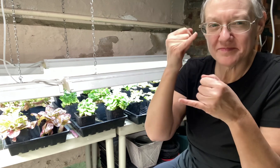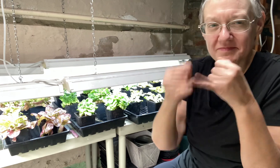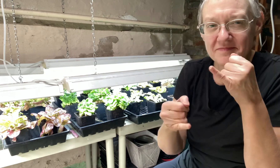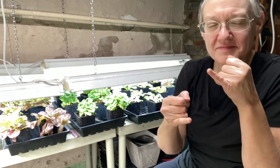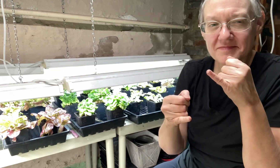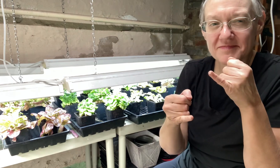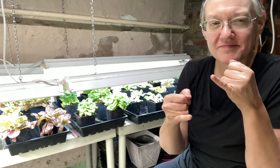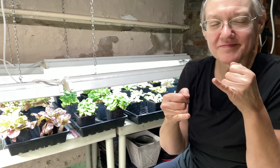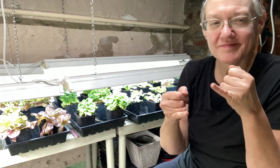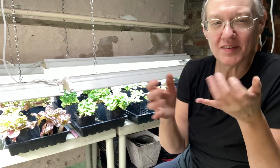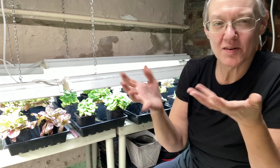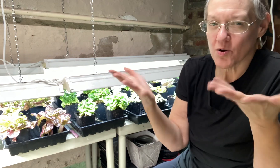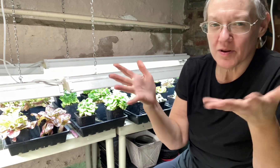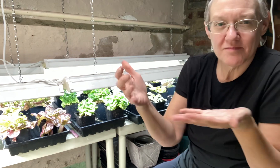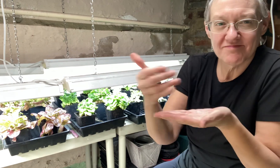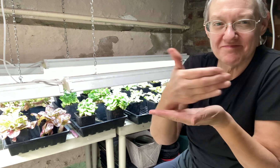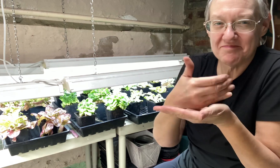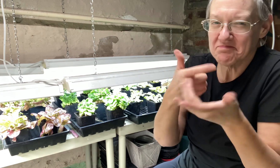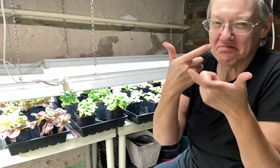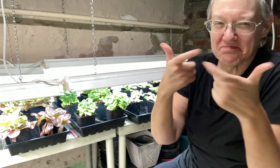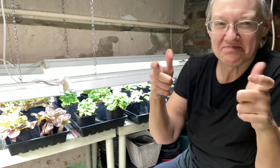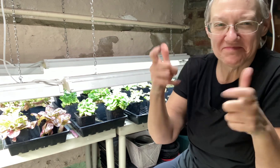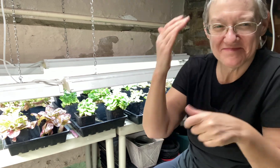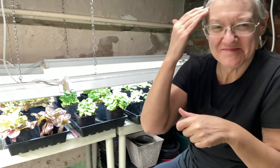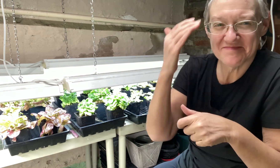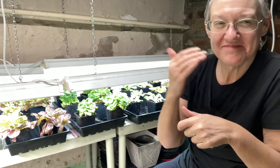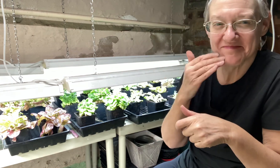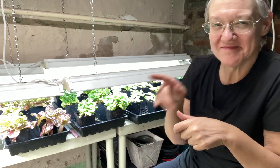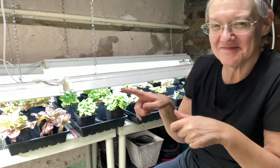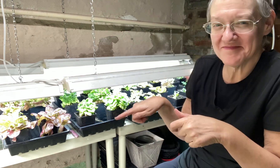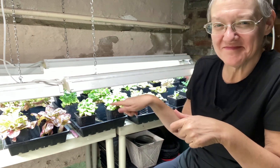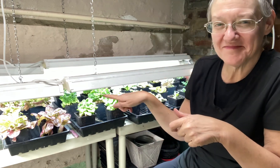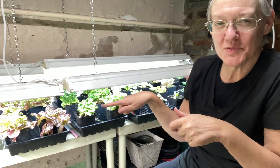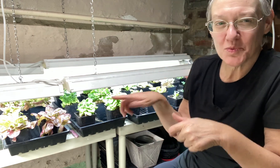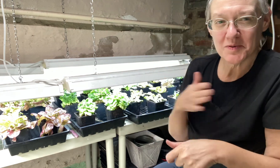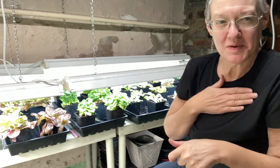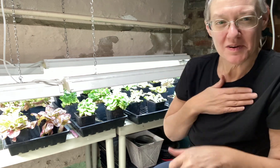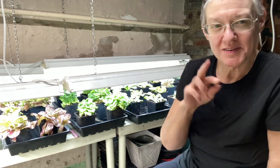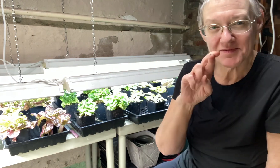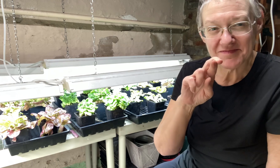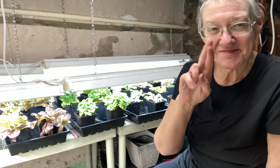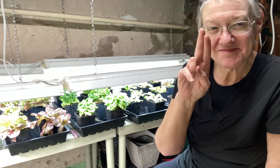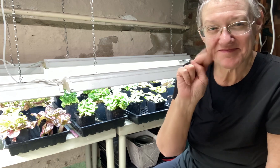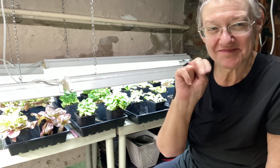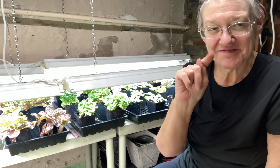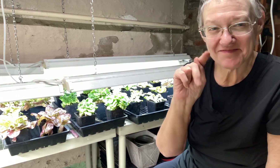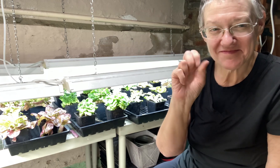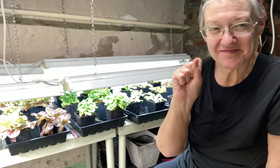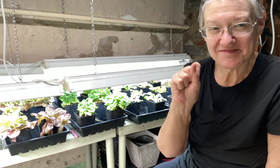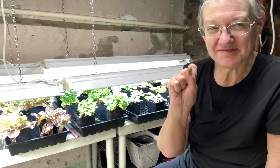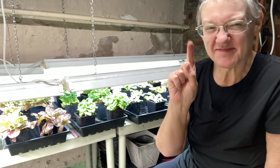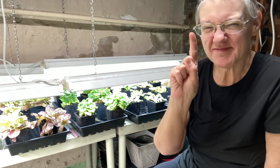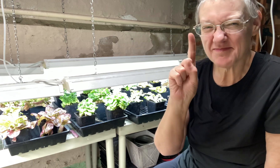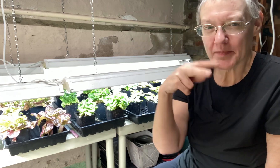these are the last of that batch i already harvested all the big heads of lettuce these were actually the runts